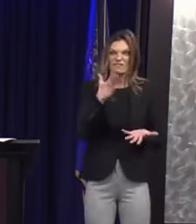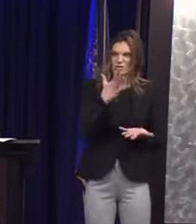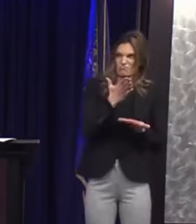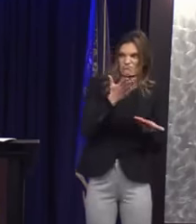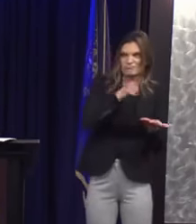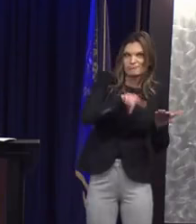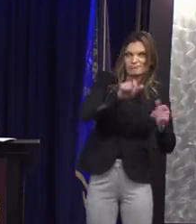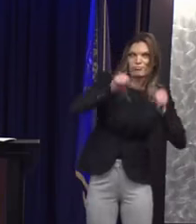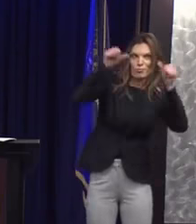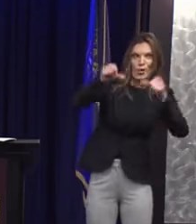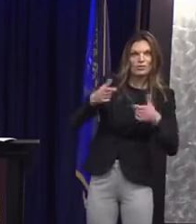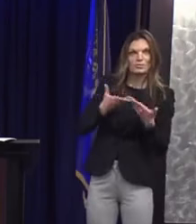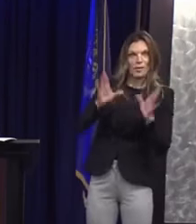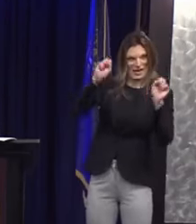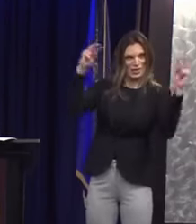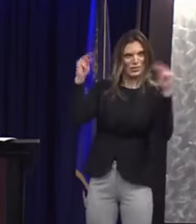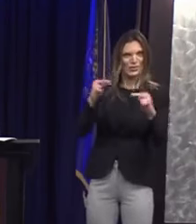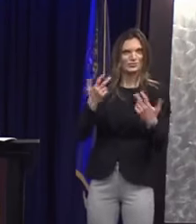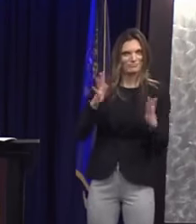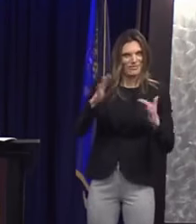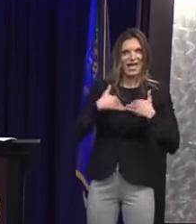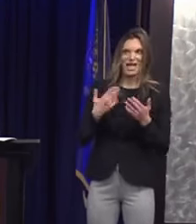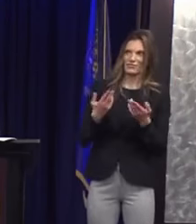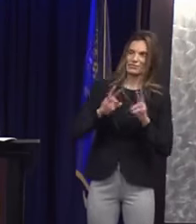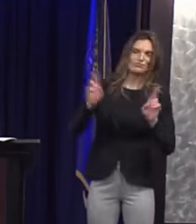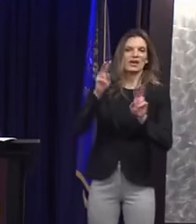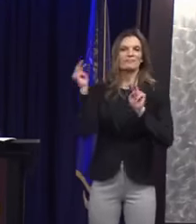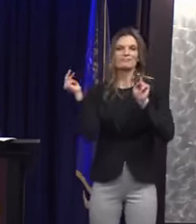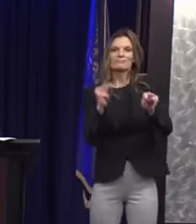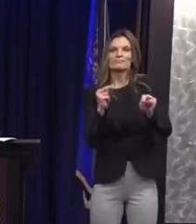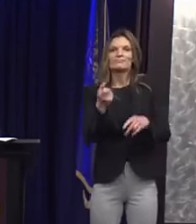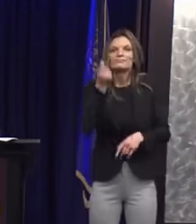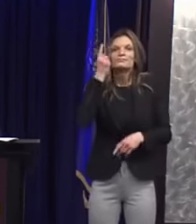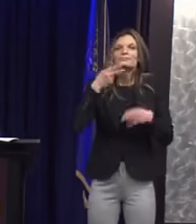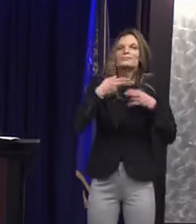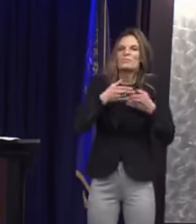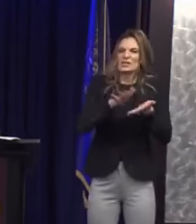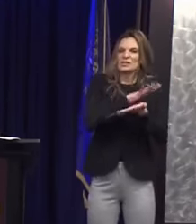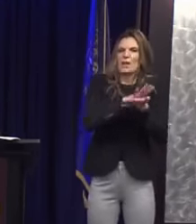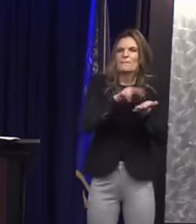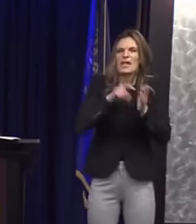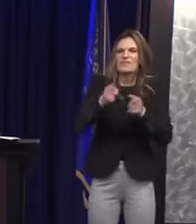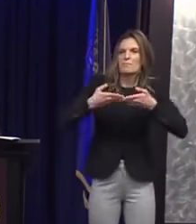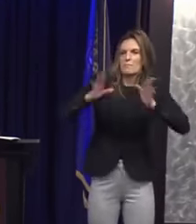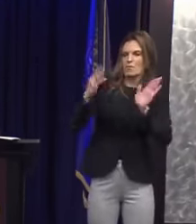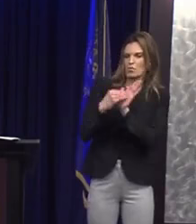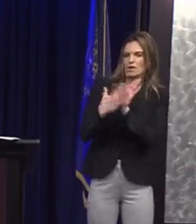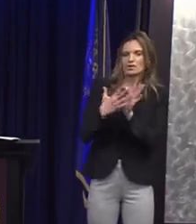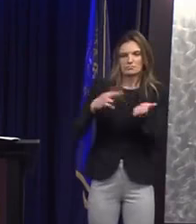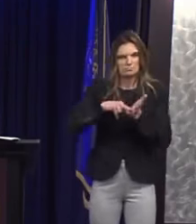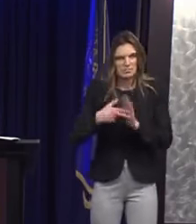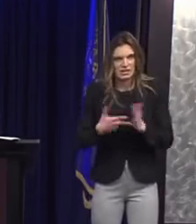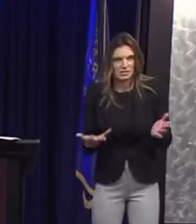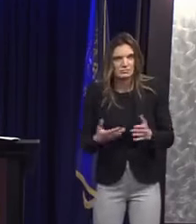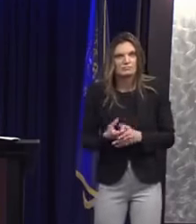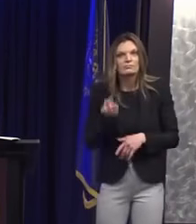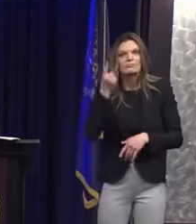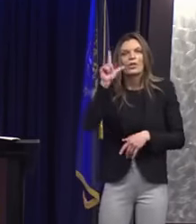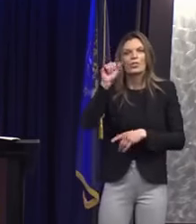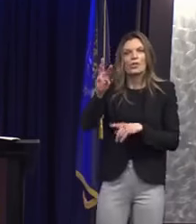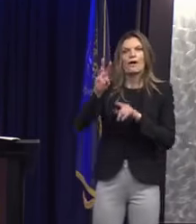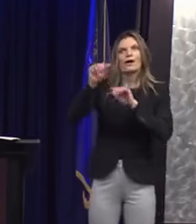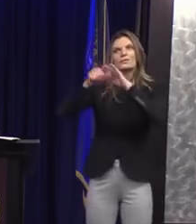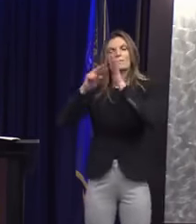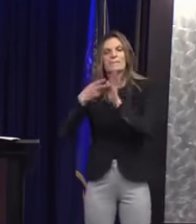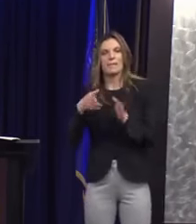So finally, the documents must also be the public records. Now, the law defines public records as